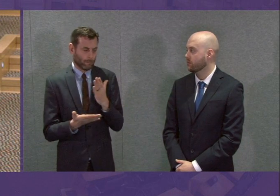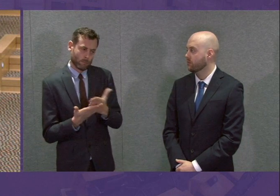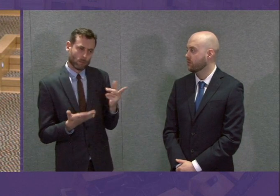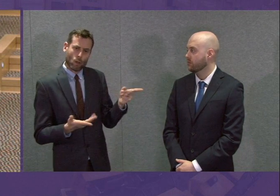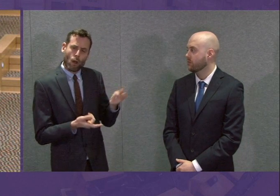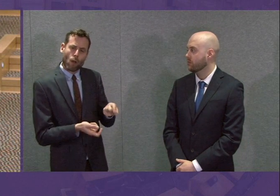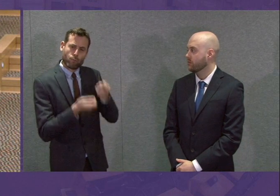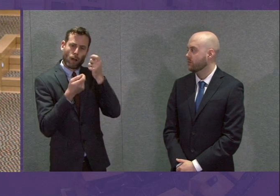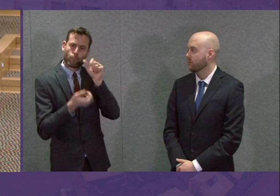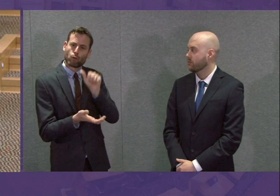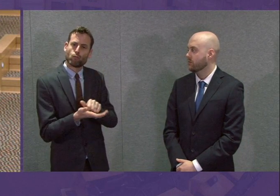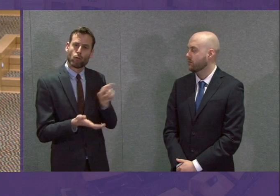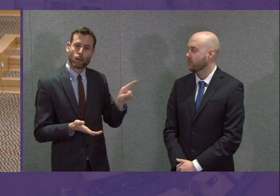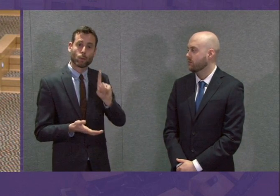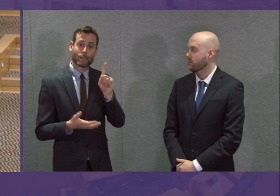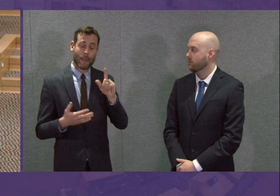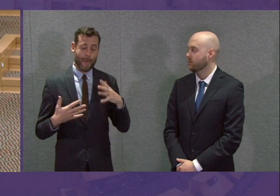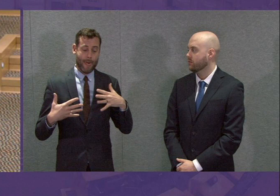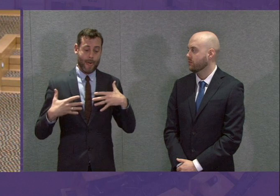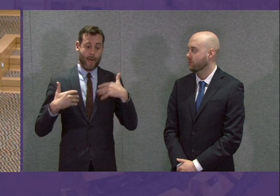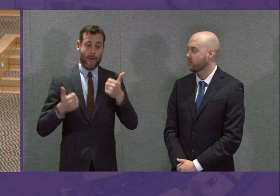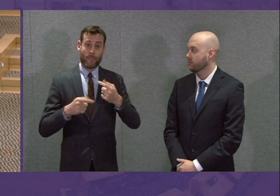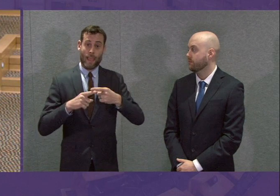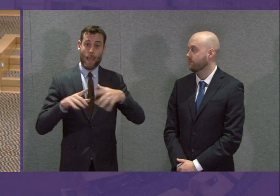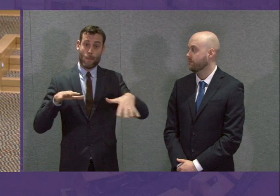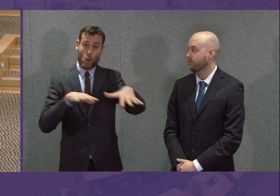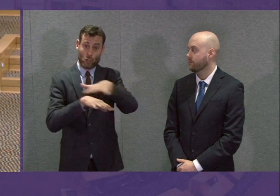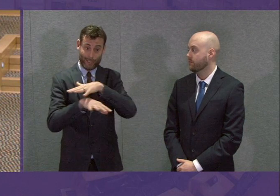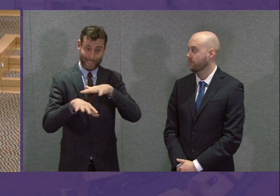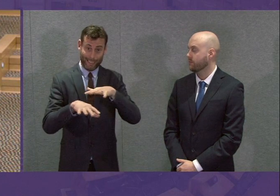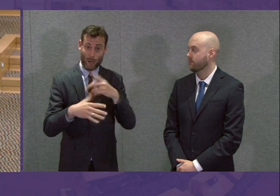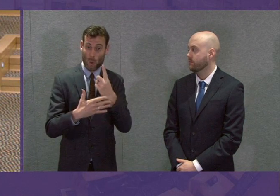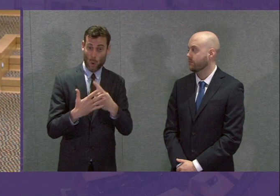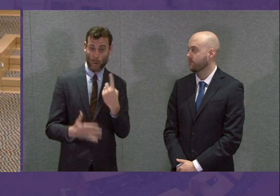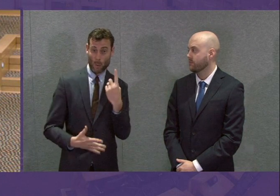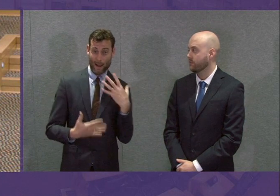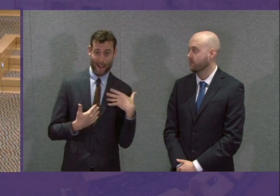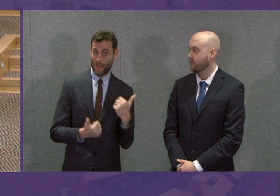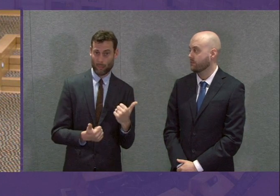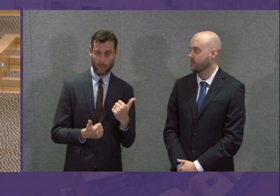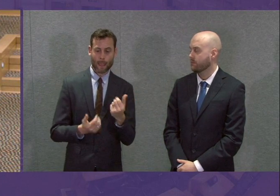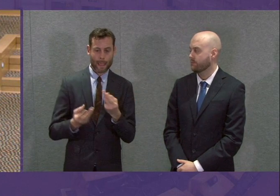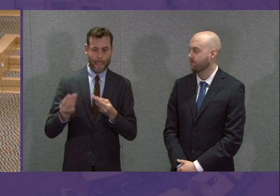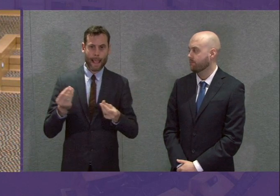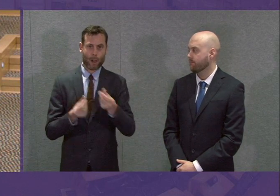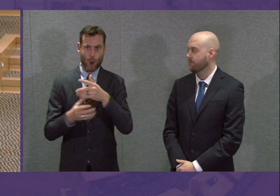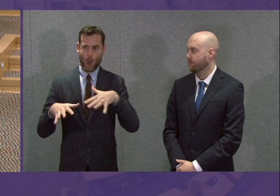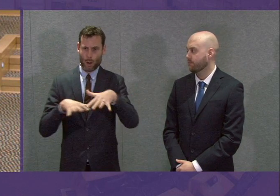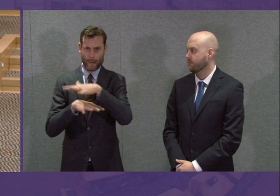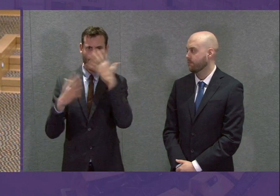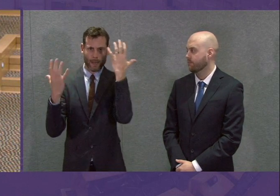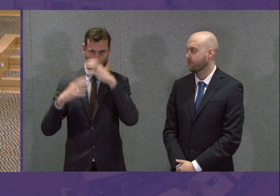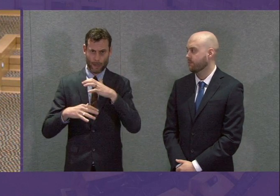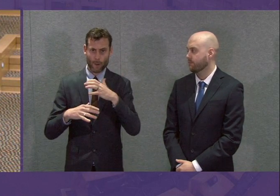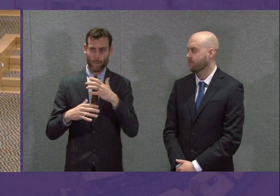to raise this, that the health emergency is fast becoming an economic emergency for businesses, for the economy as a whole and for households and individuals